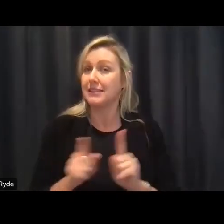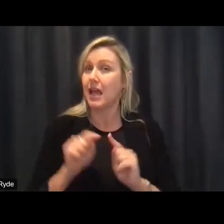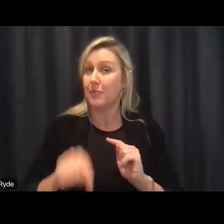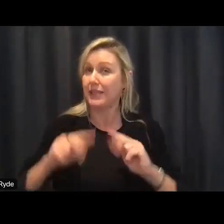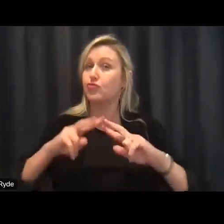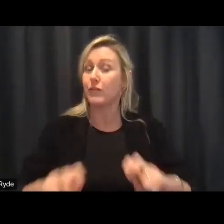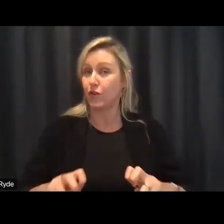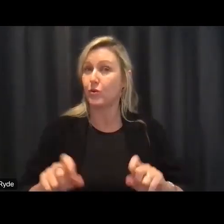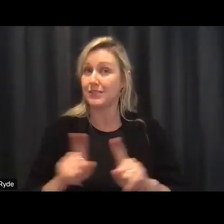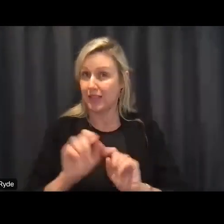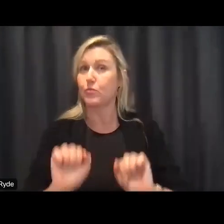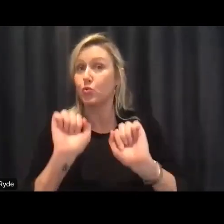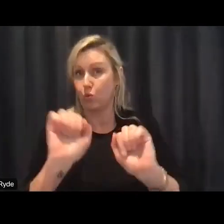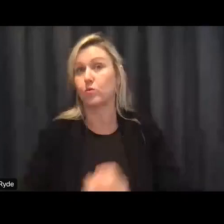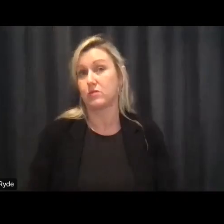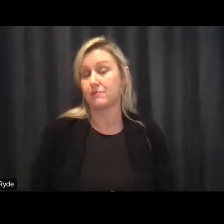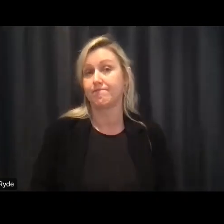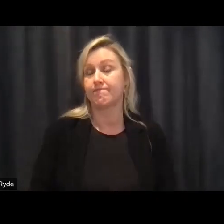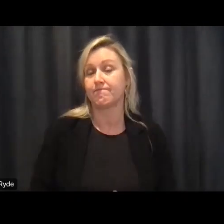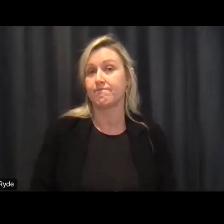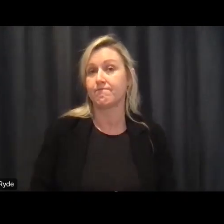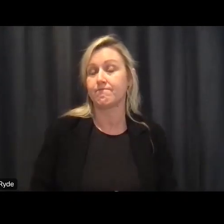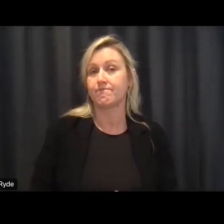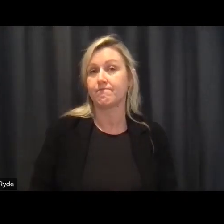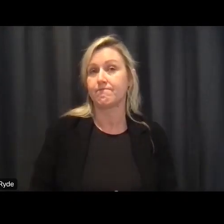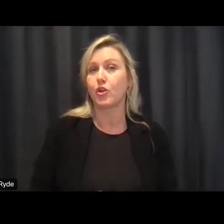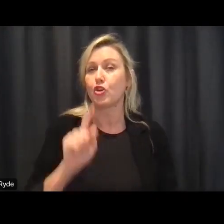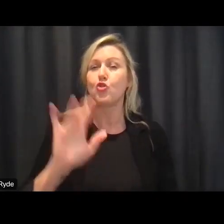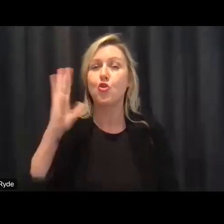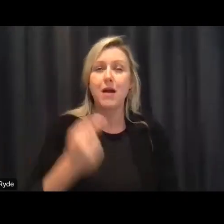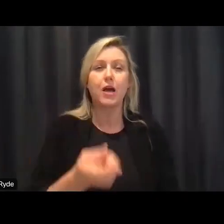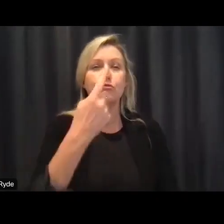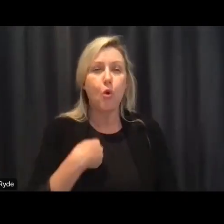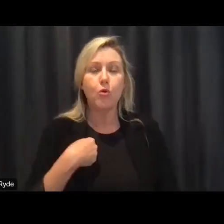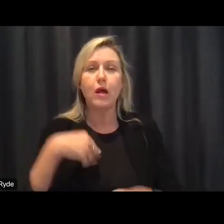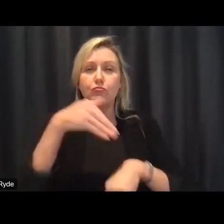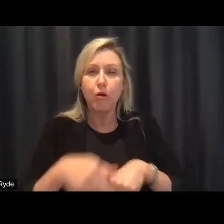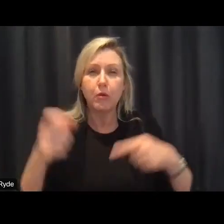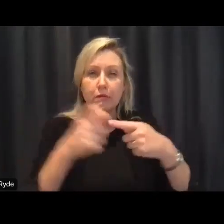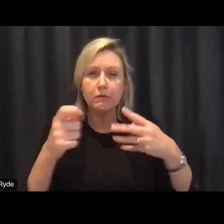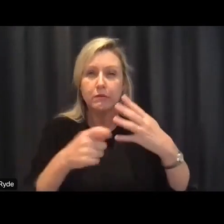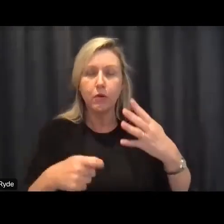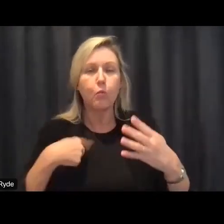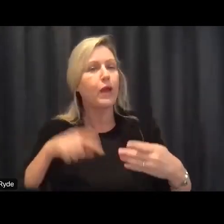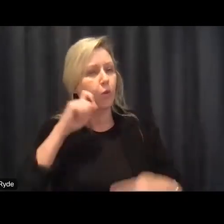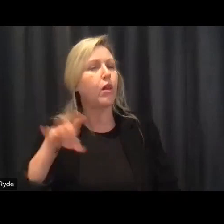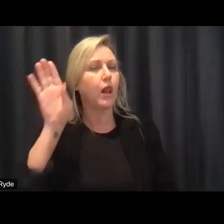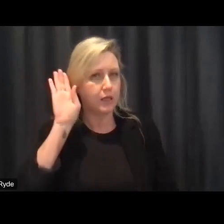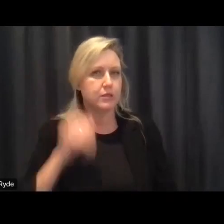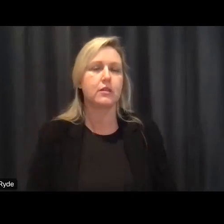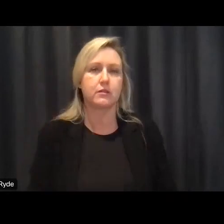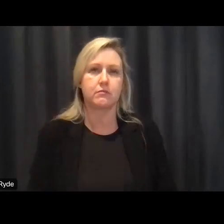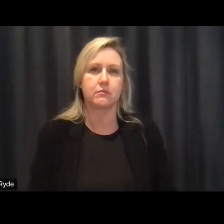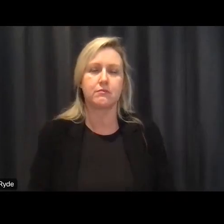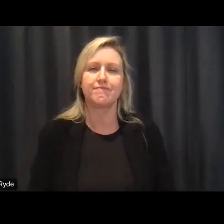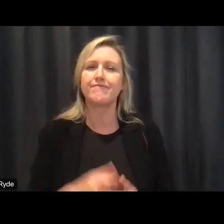we're going to look at all of the issues that you've been telling us about particularly in relation to the participant experience